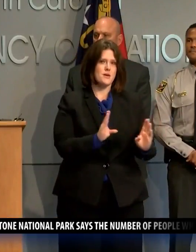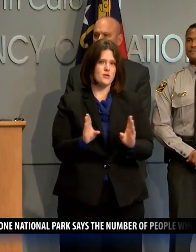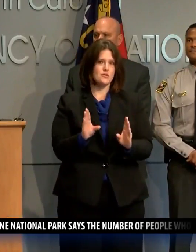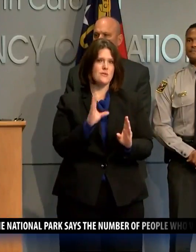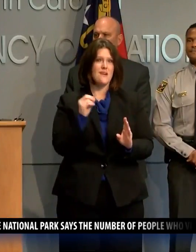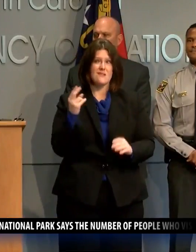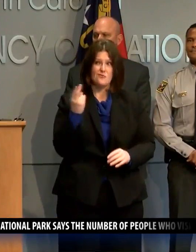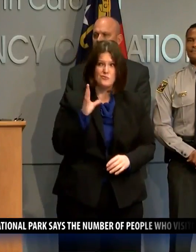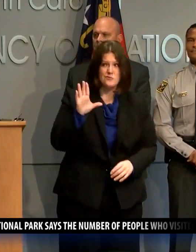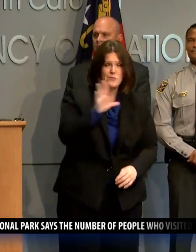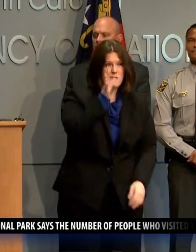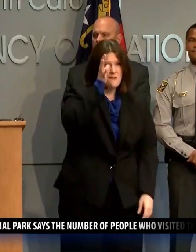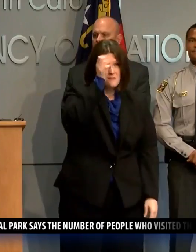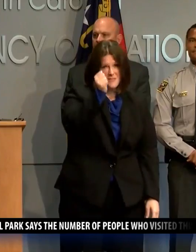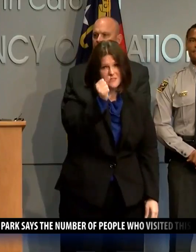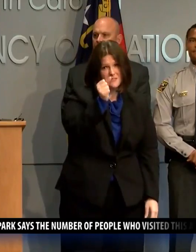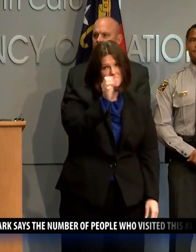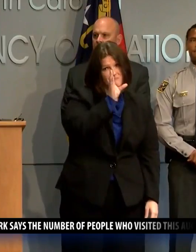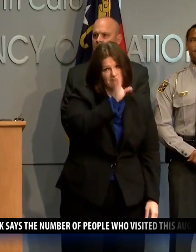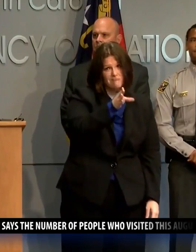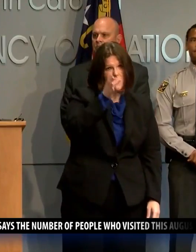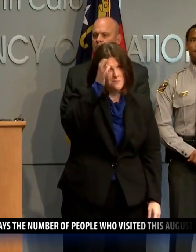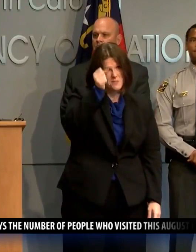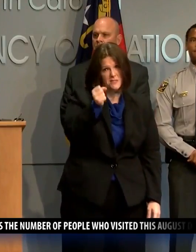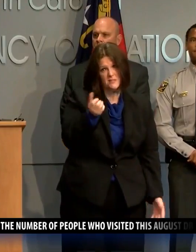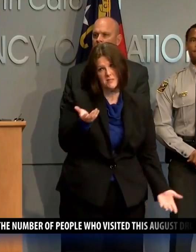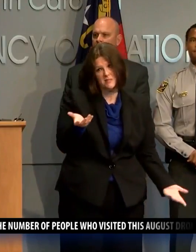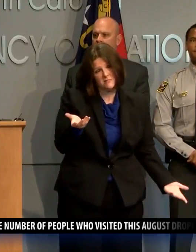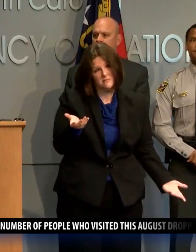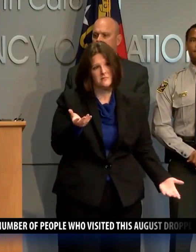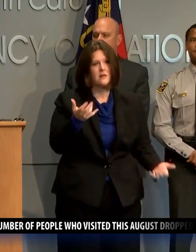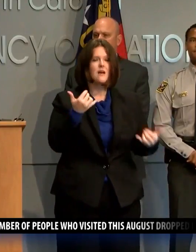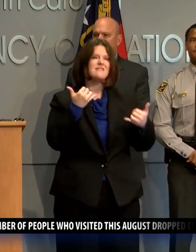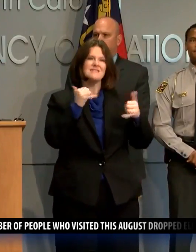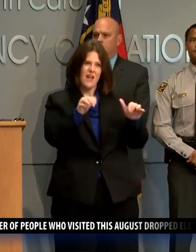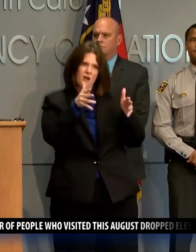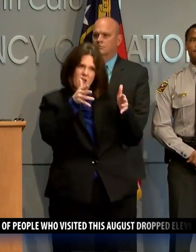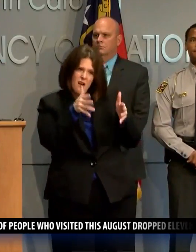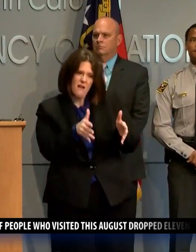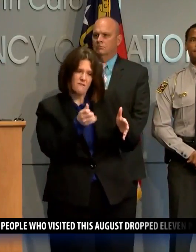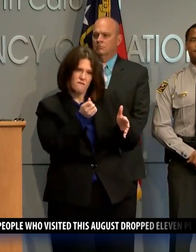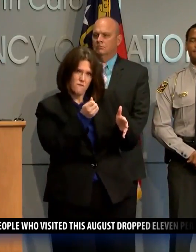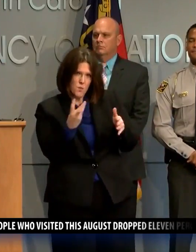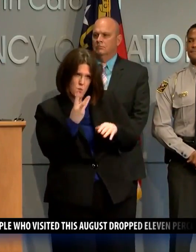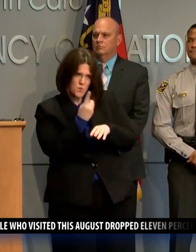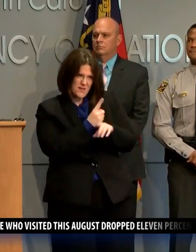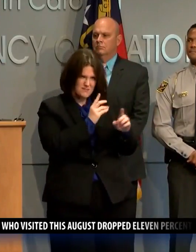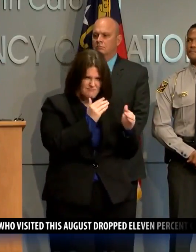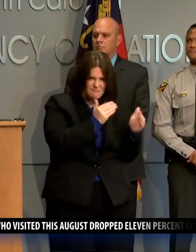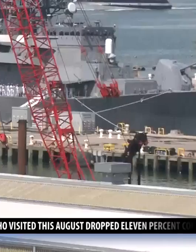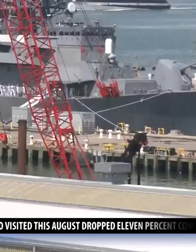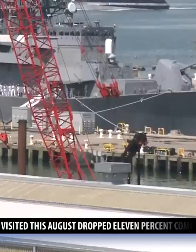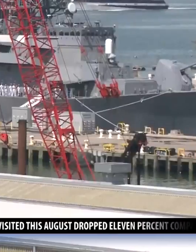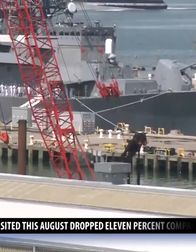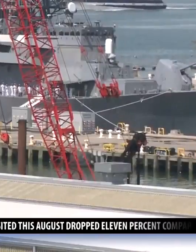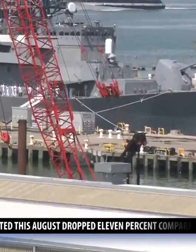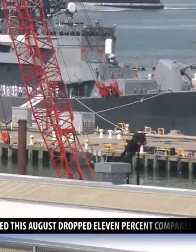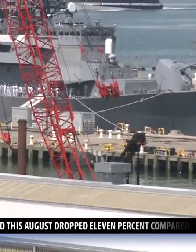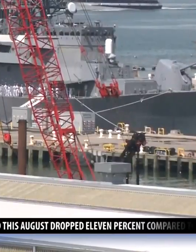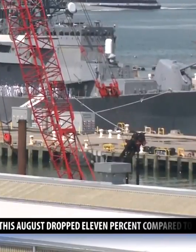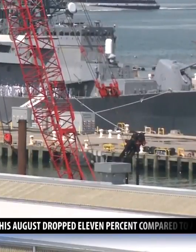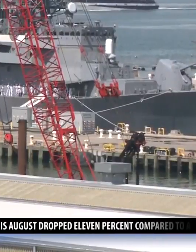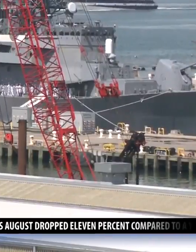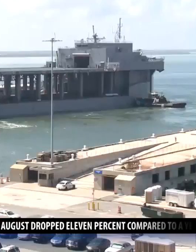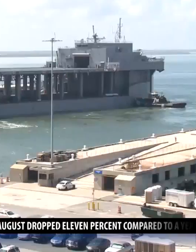common sense. We still have a couple of days to get ready, so let's use that time. The Navy